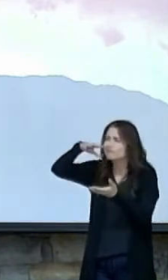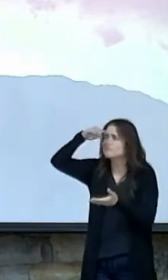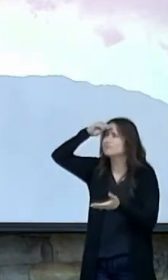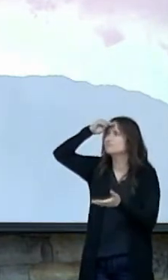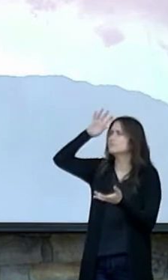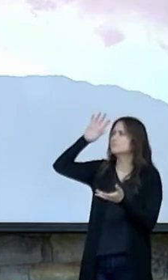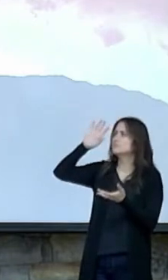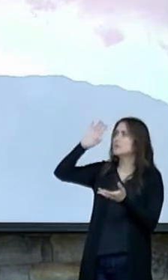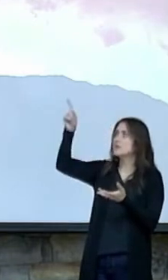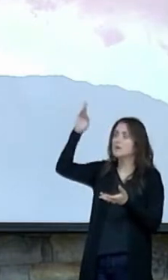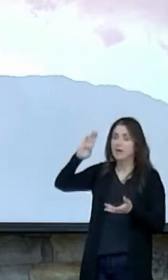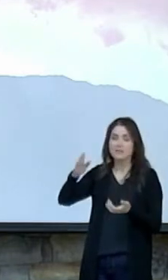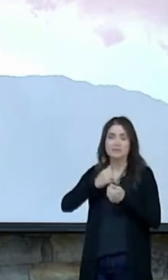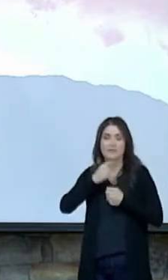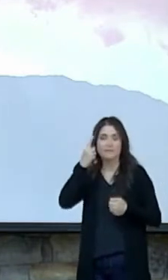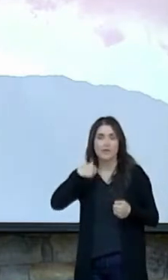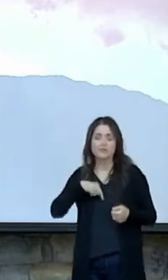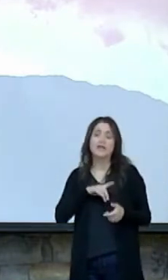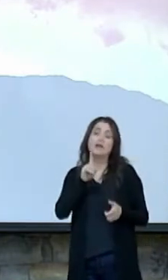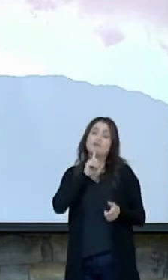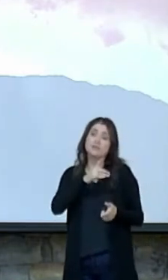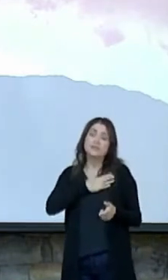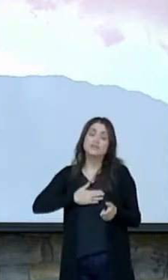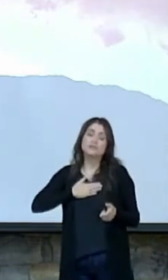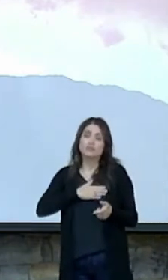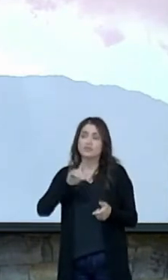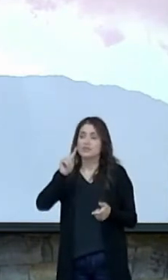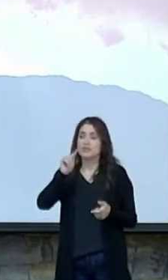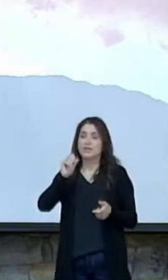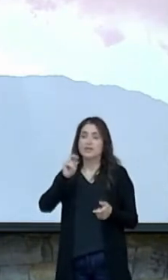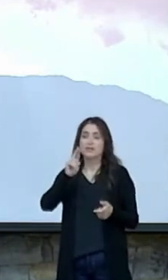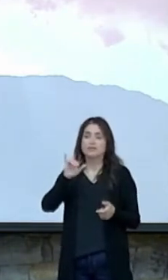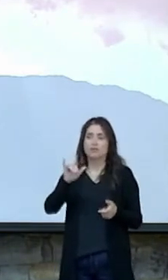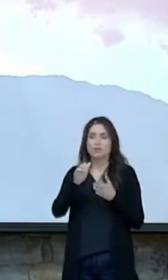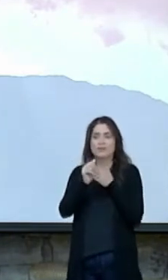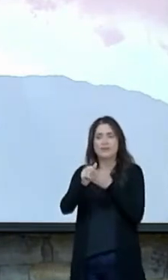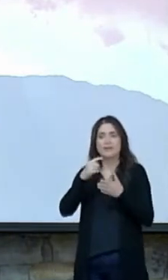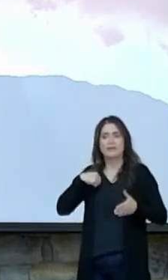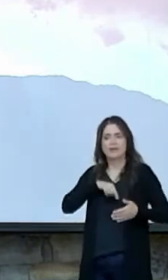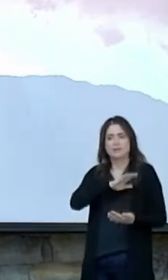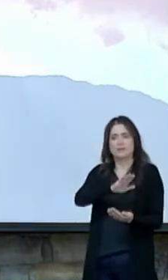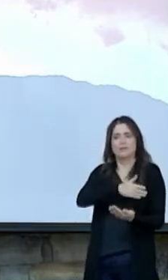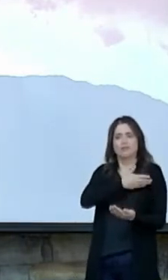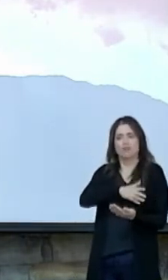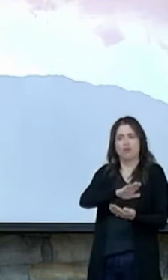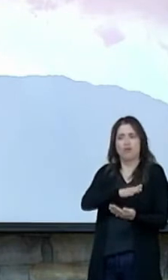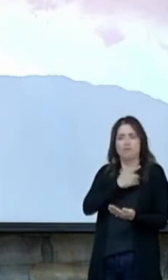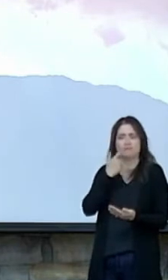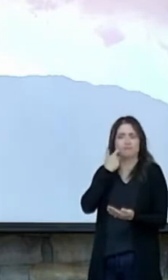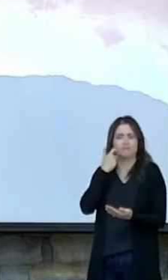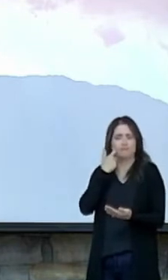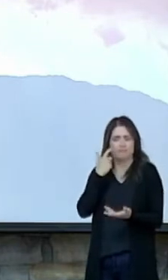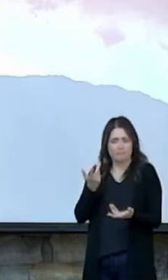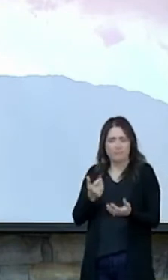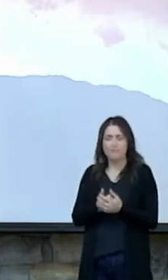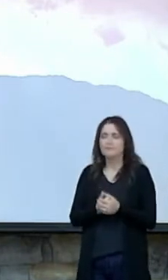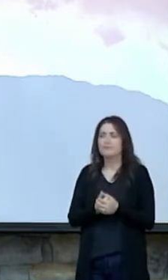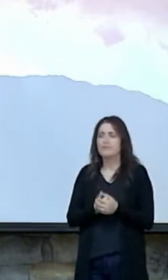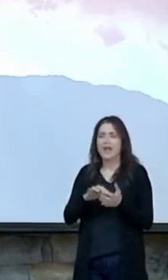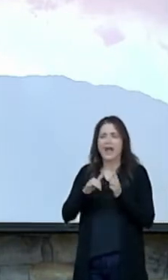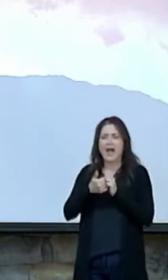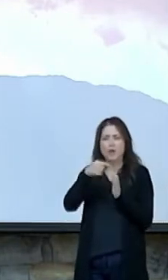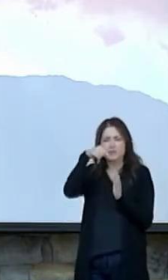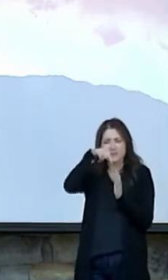us? I appreciate Tony leading us in that song we sang just a moment ago. How